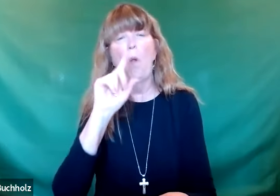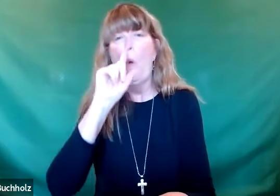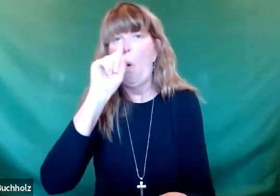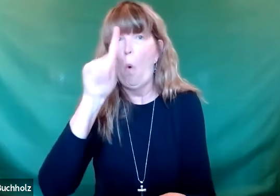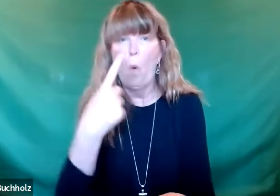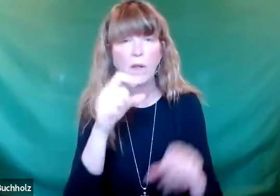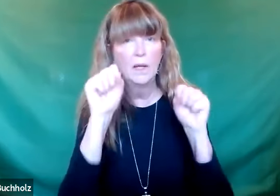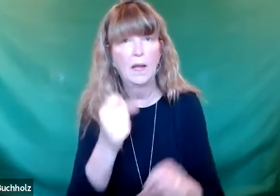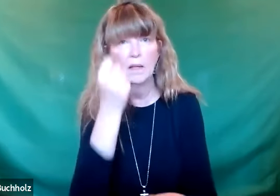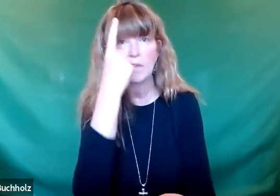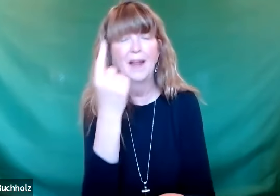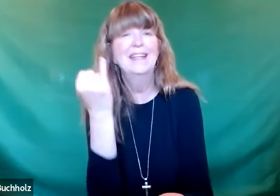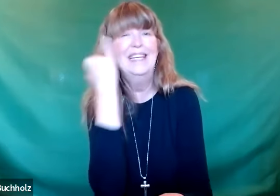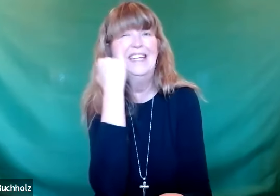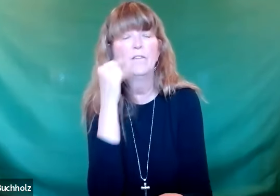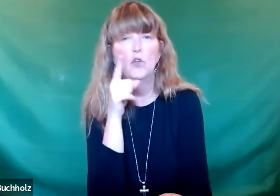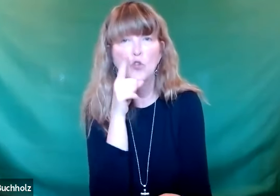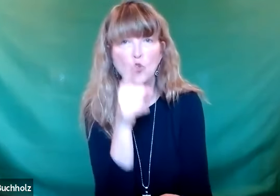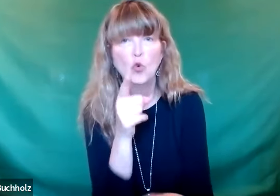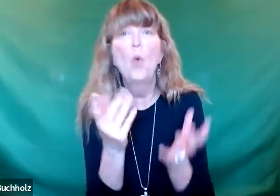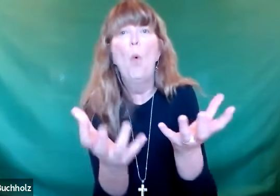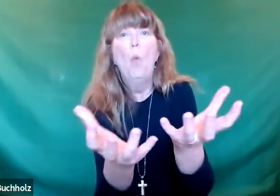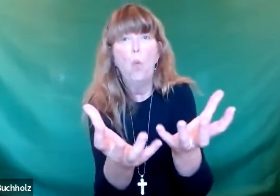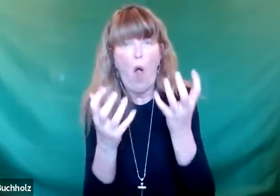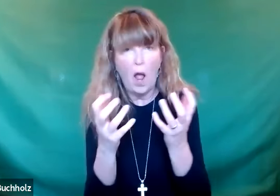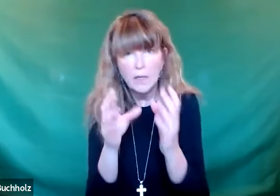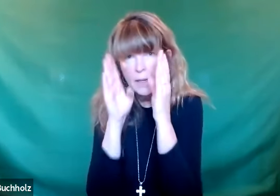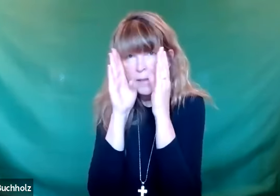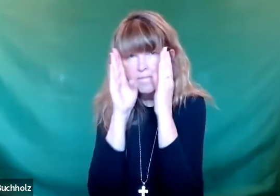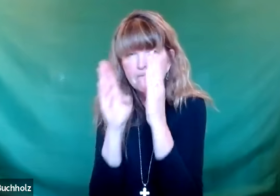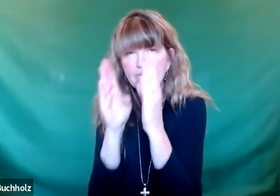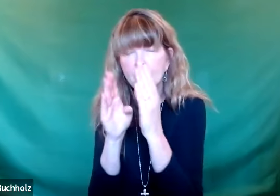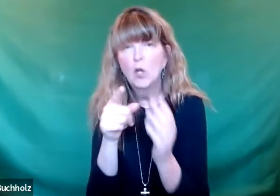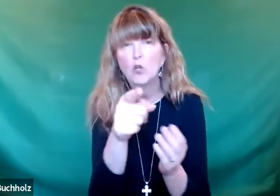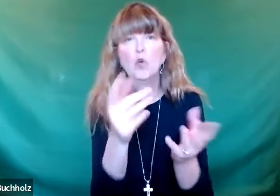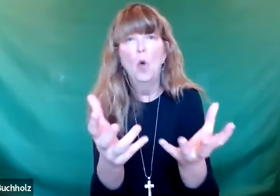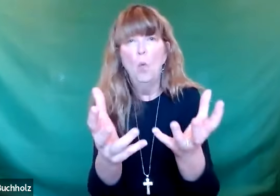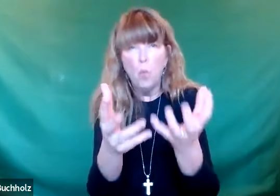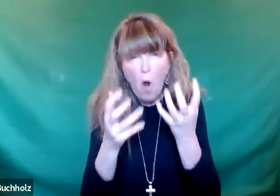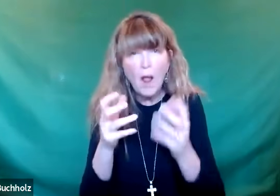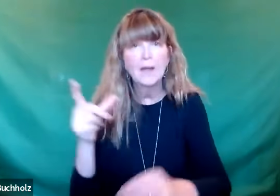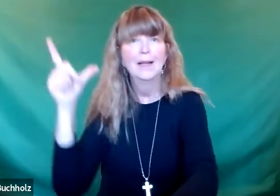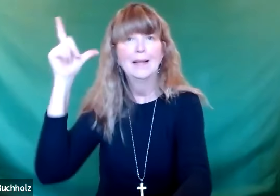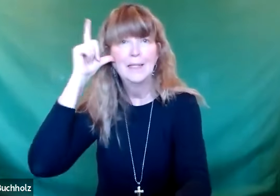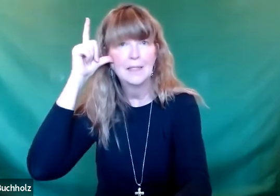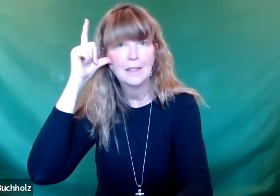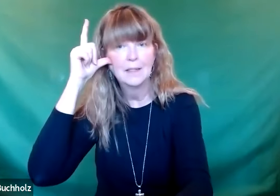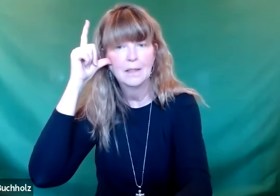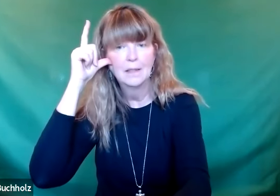to only be understood by those who truly wanted